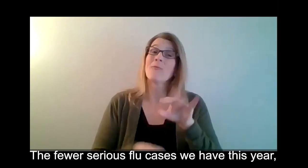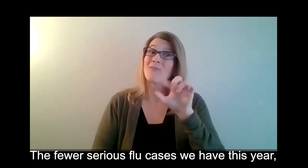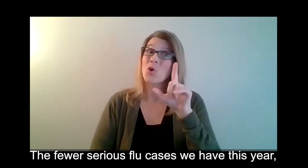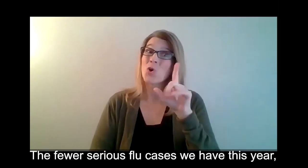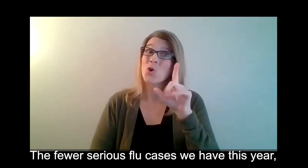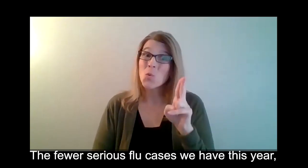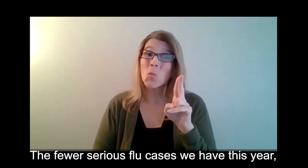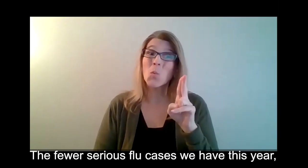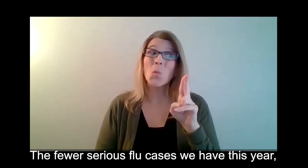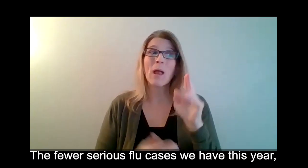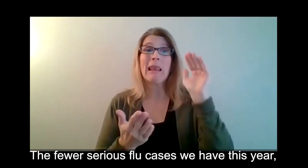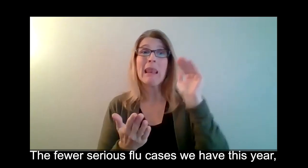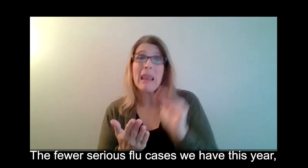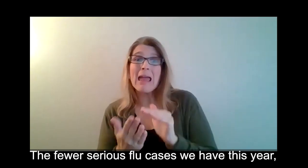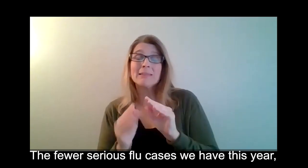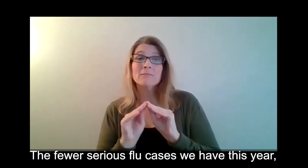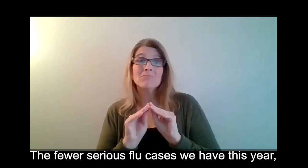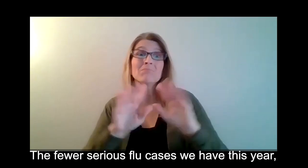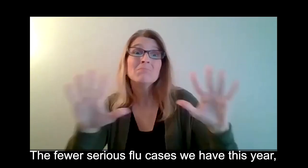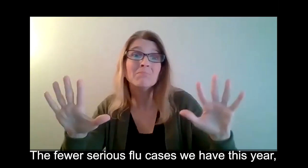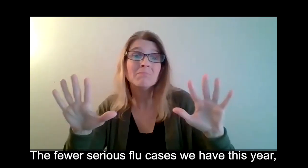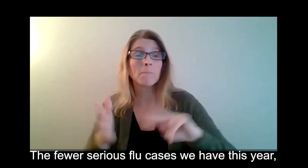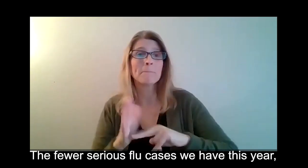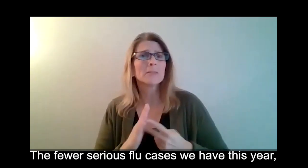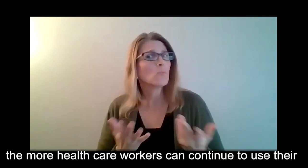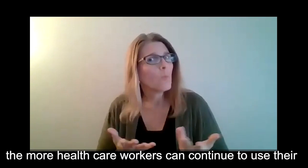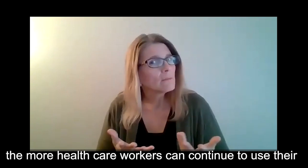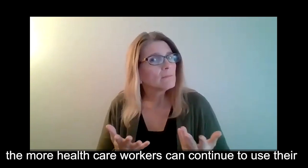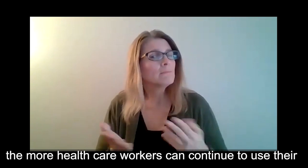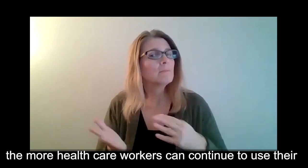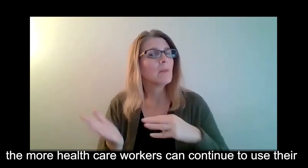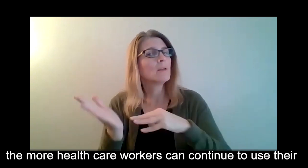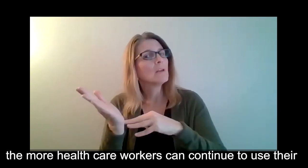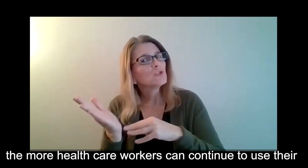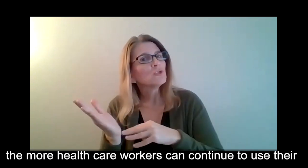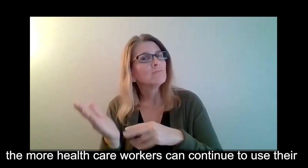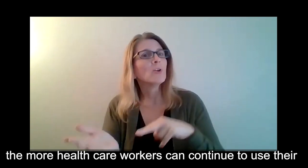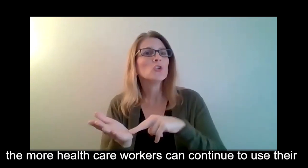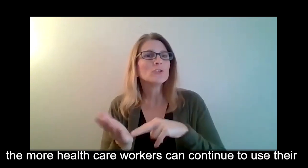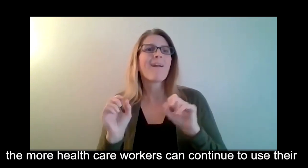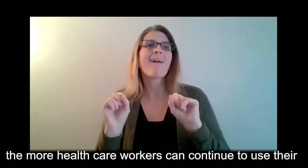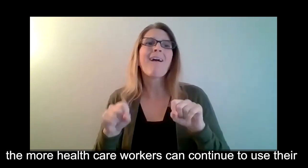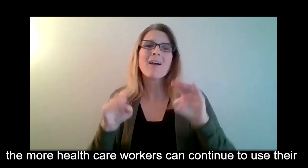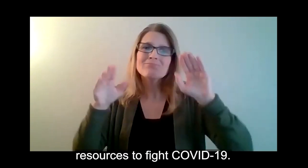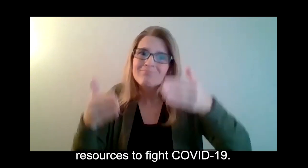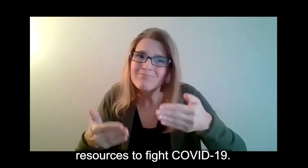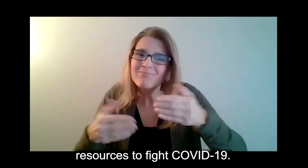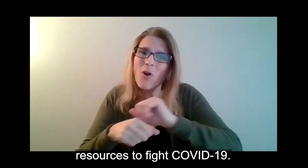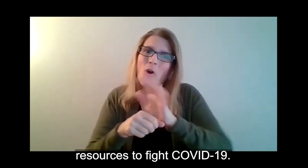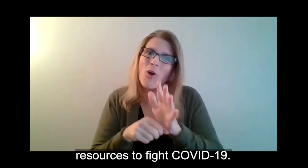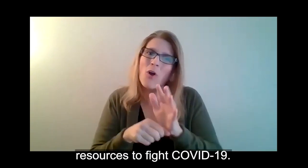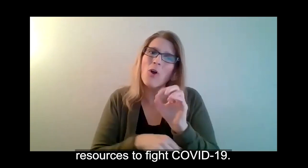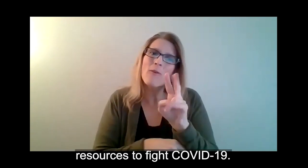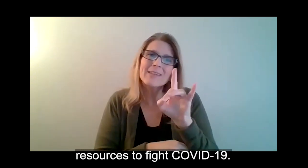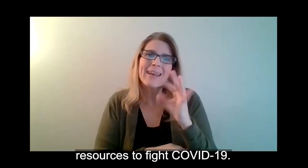flu. The fewer serious flu cases we have this year, the more healthcare workers